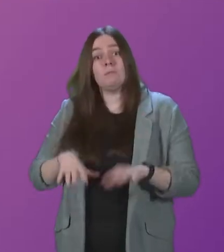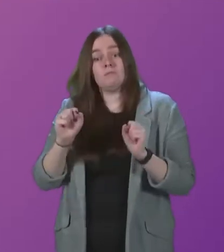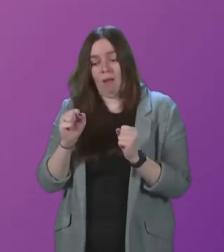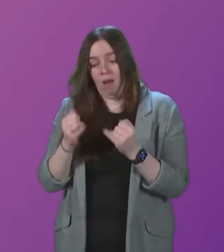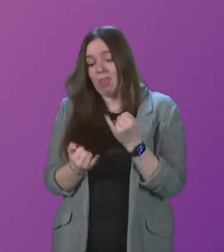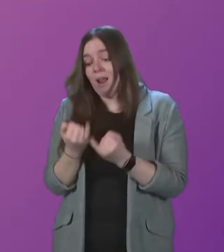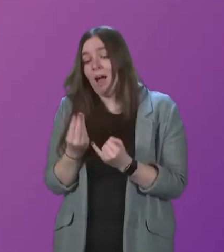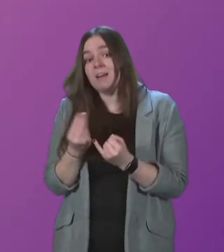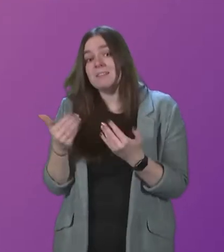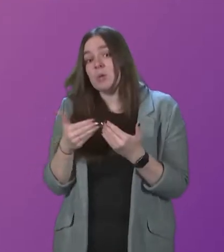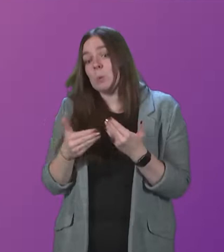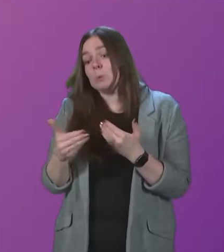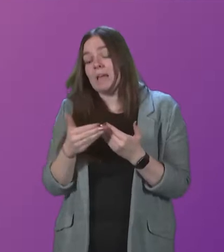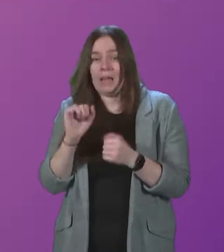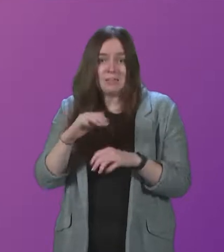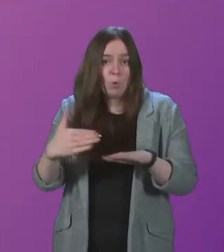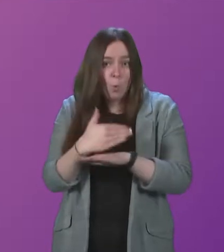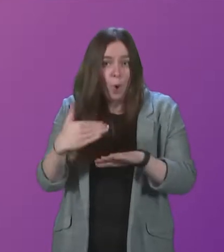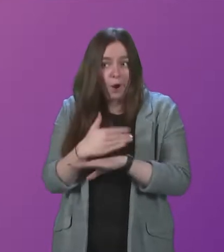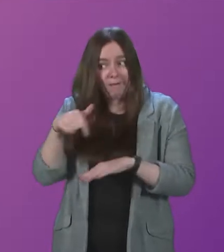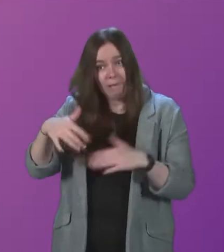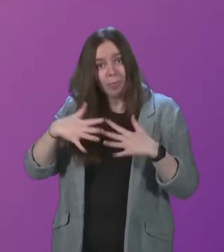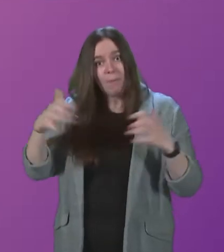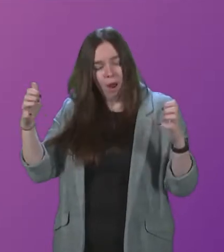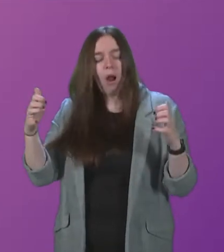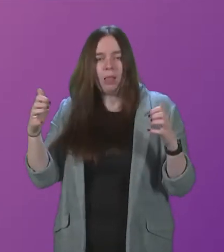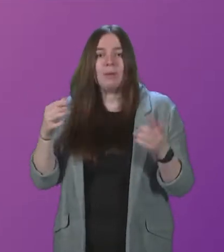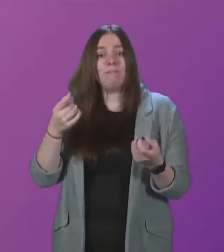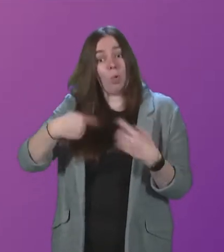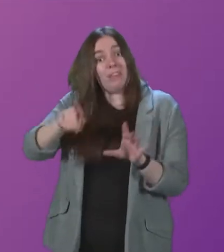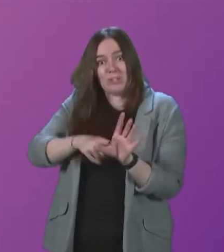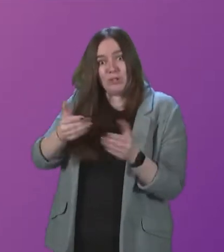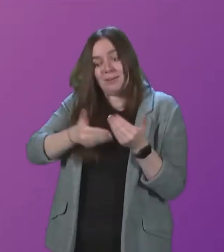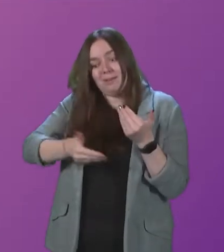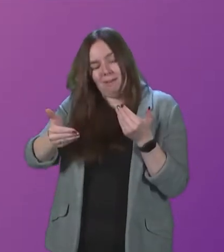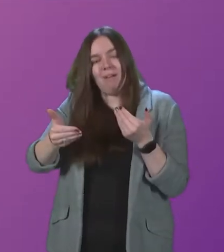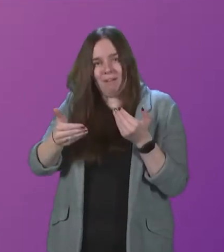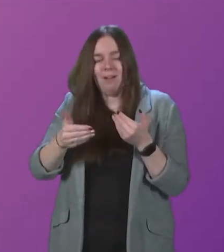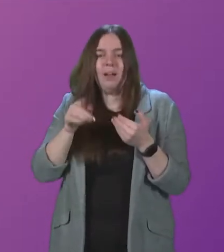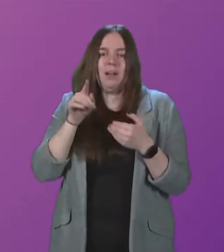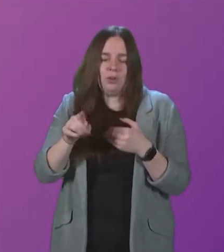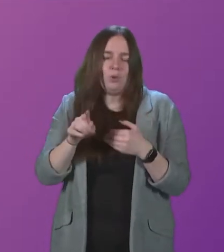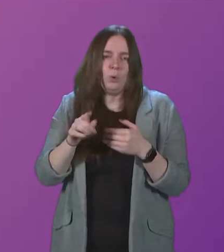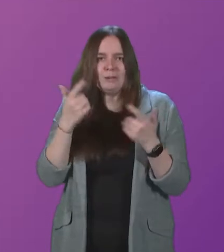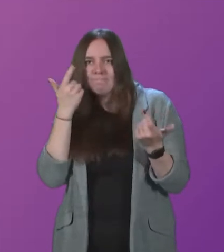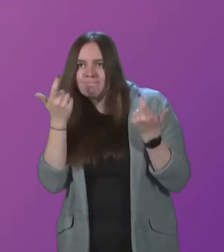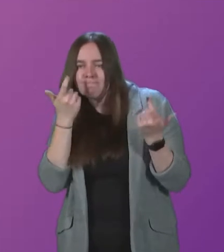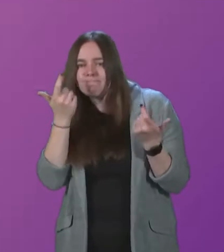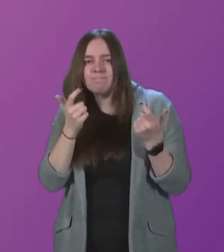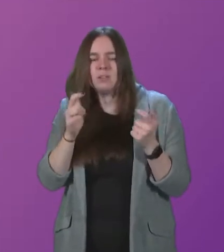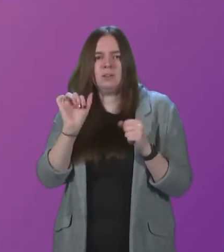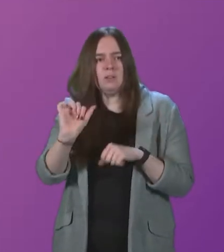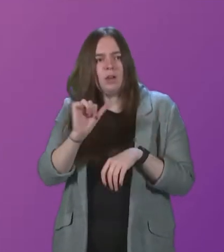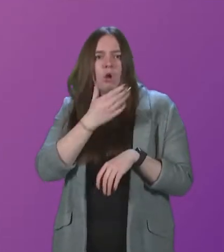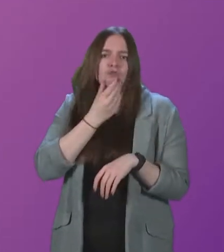few days of your work in this parliament for this year and as you contemplate what your